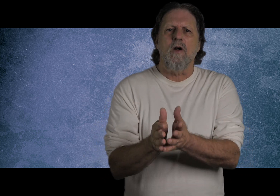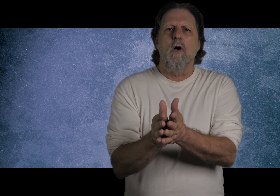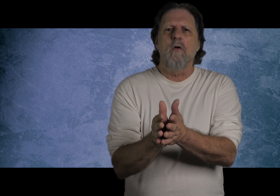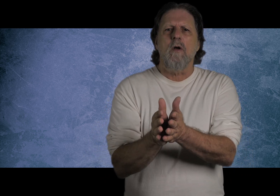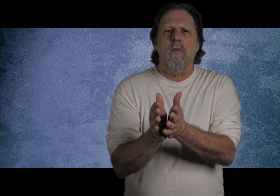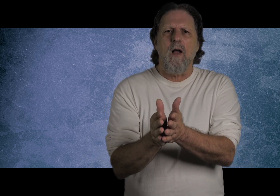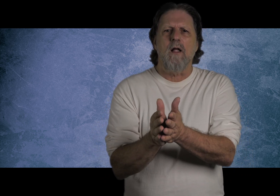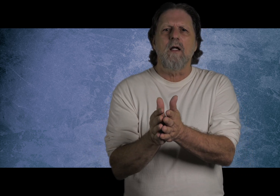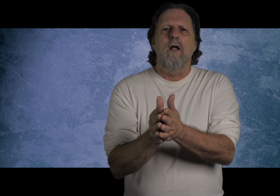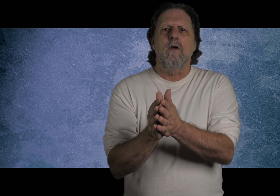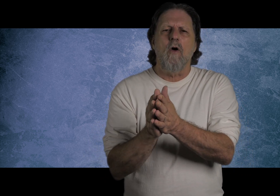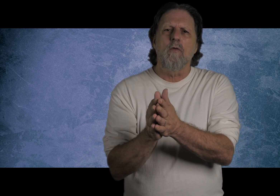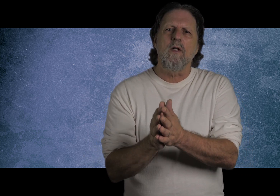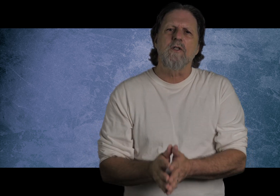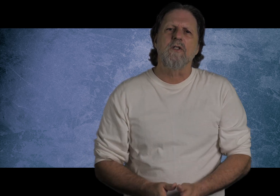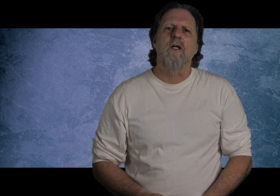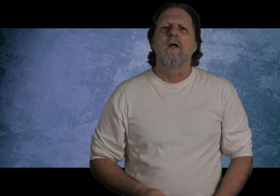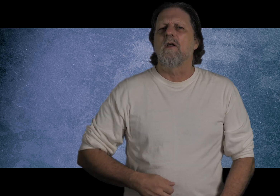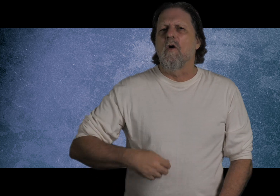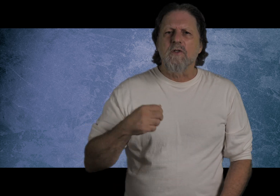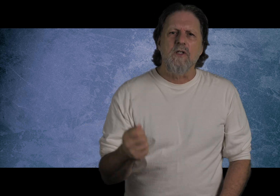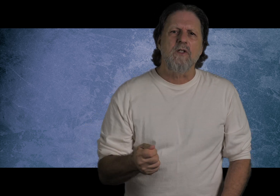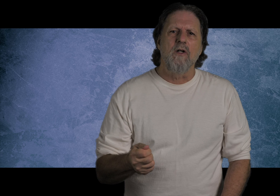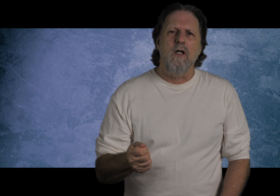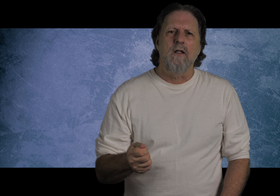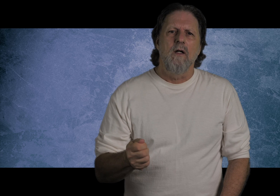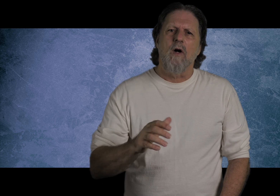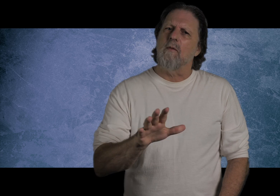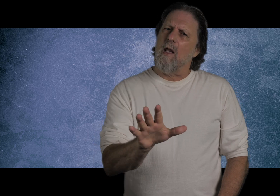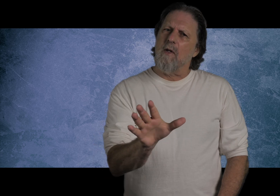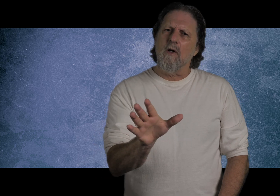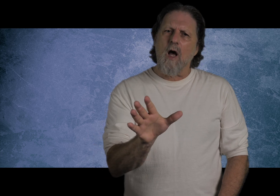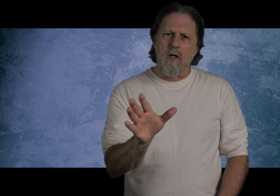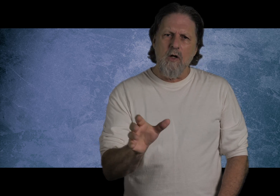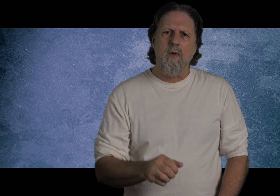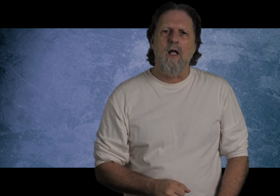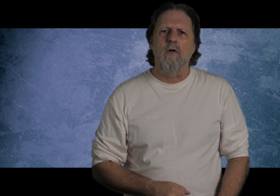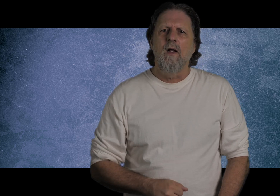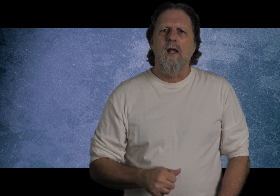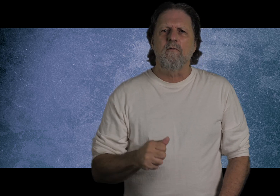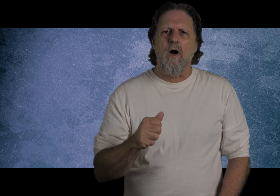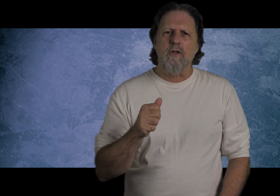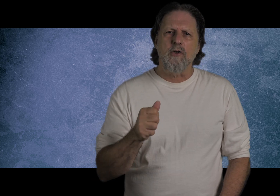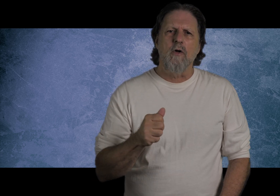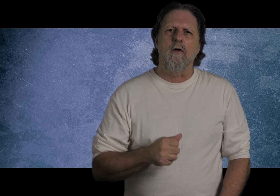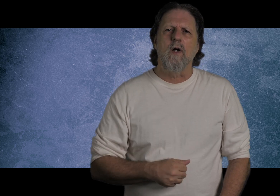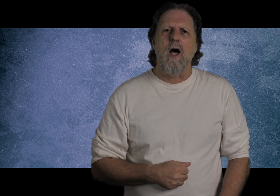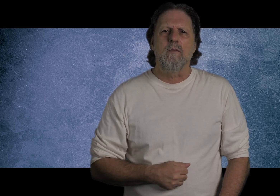their own morality, their own religious zeal, their own sincerity, while it may be good on a human level, it falls short of what God